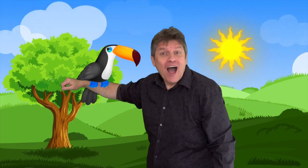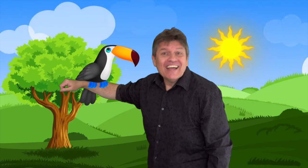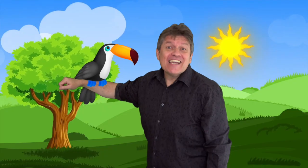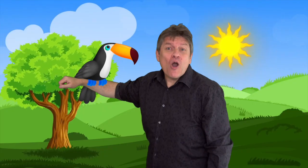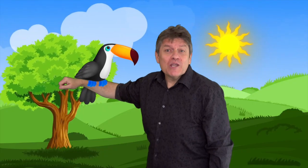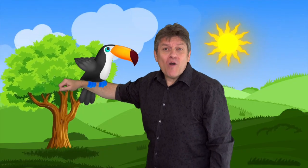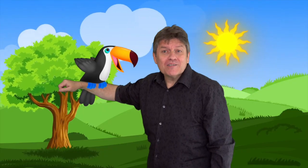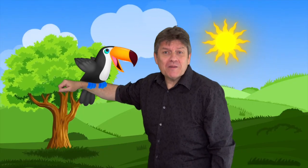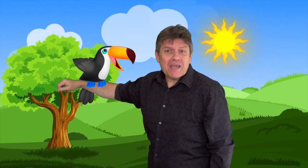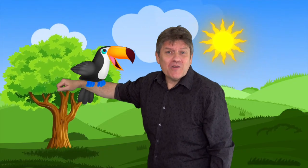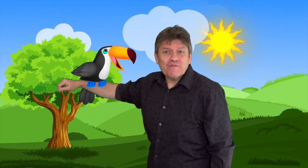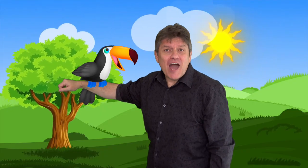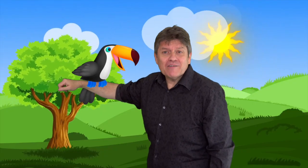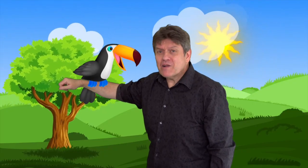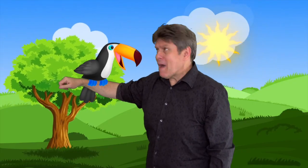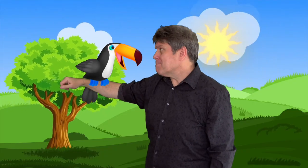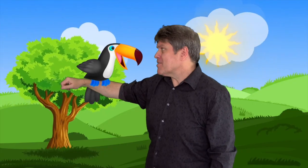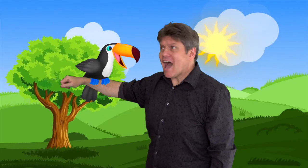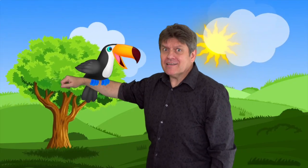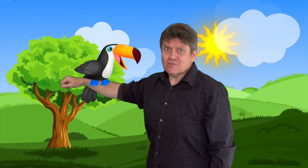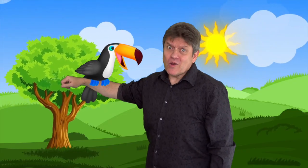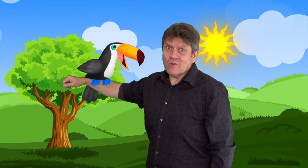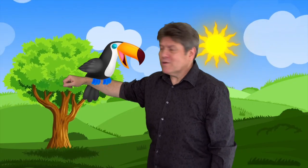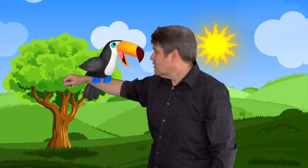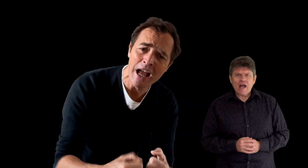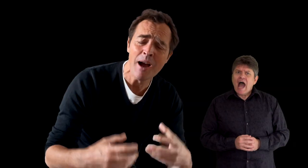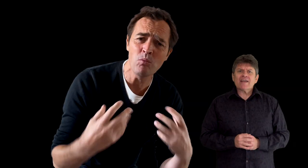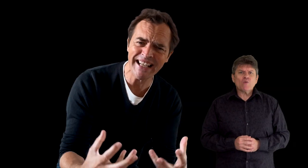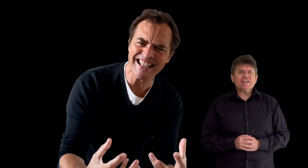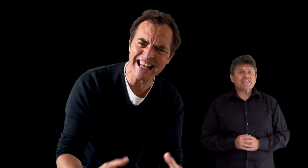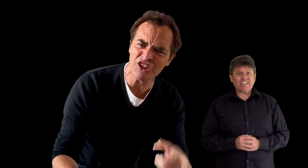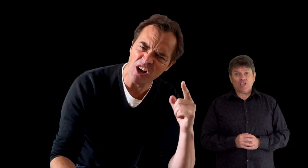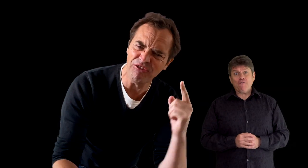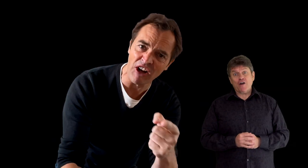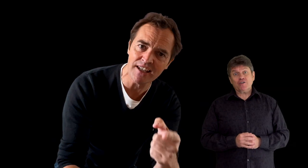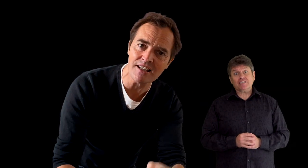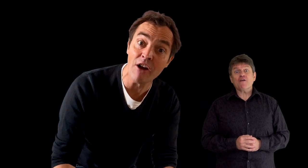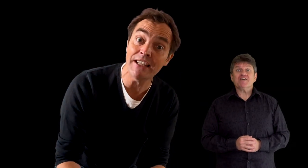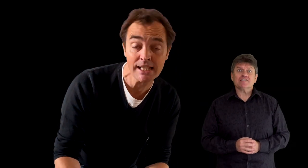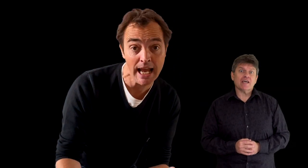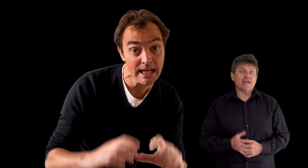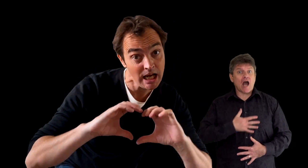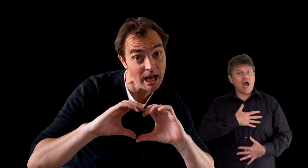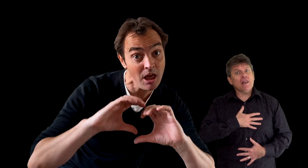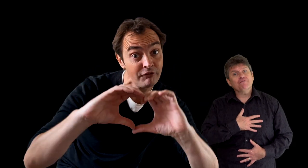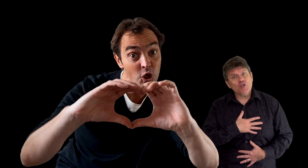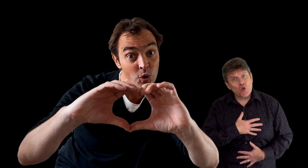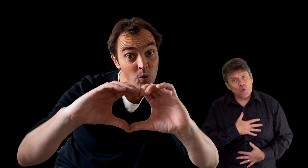He only wants to be your friend, remember that it's true And when he says go f*** yourself he's saying I love you